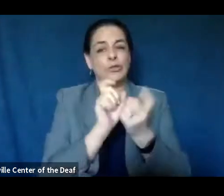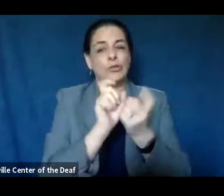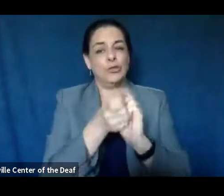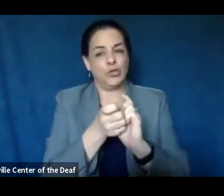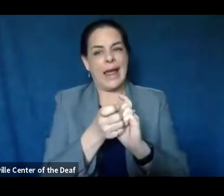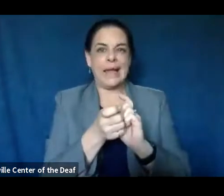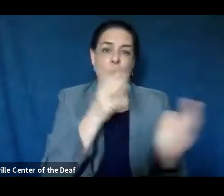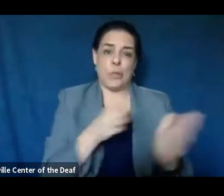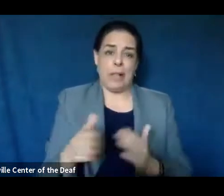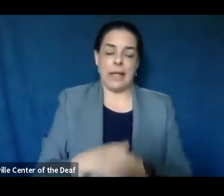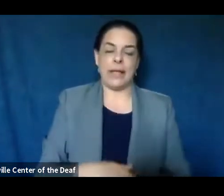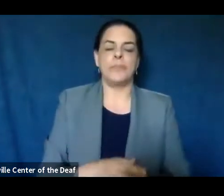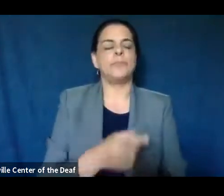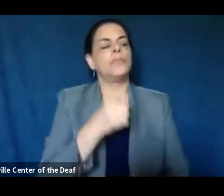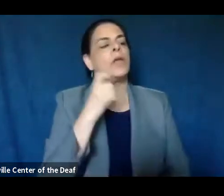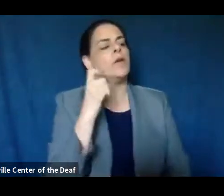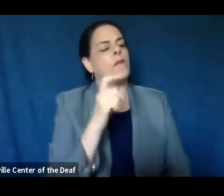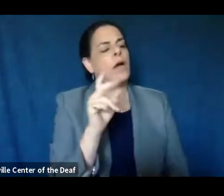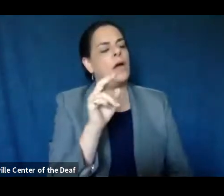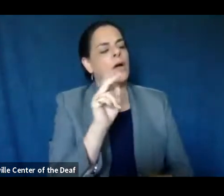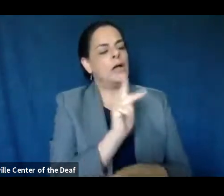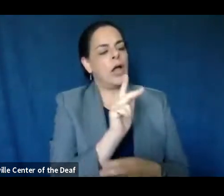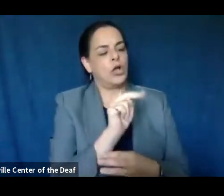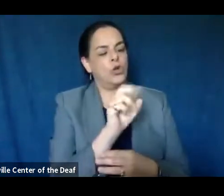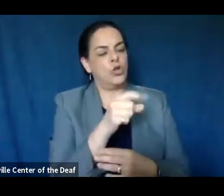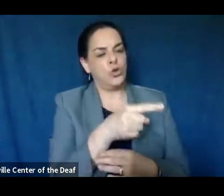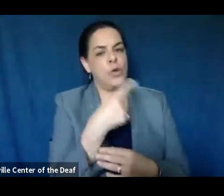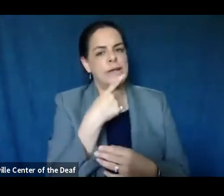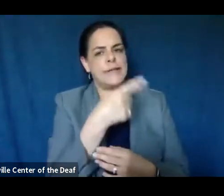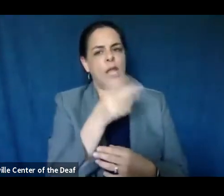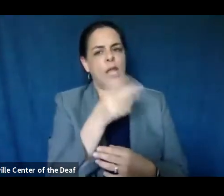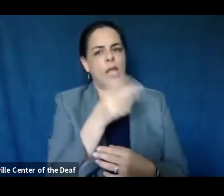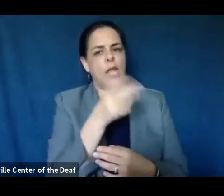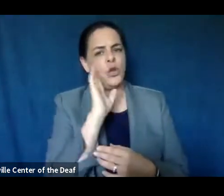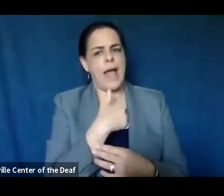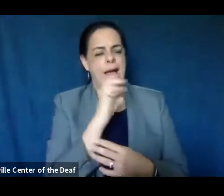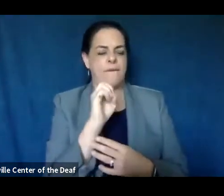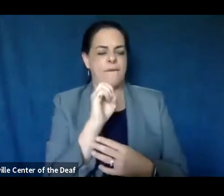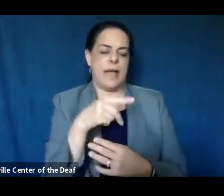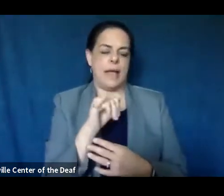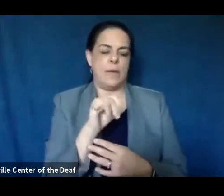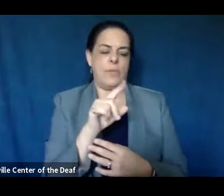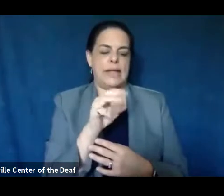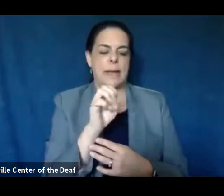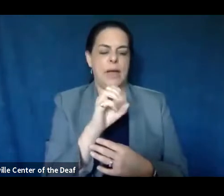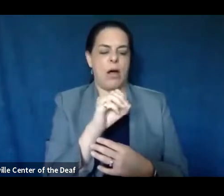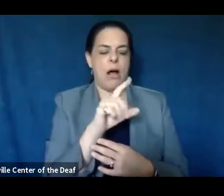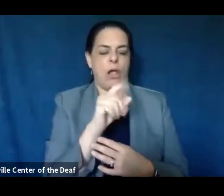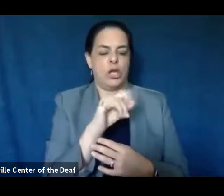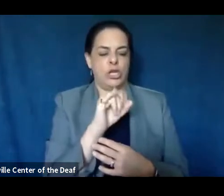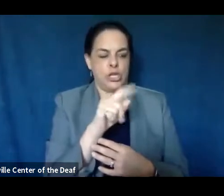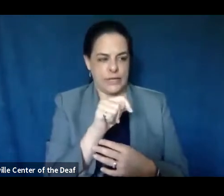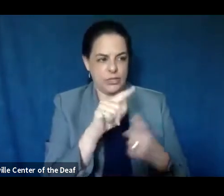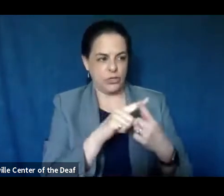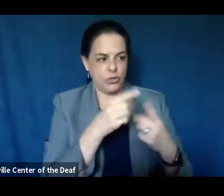From the Sentinel, you said you were going to make an epidemiologist available to answer technical questions about your benchmarks. So far, you have not